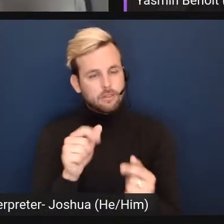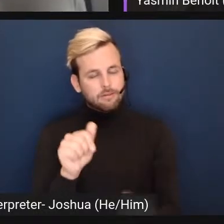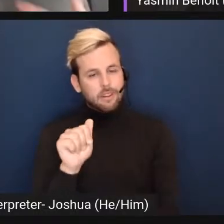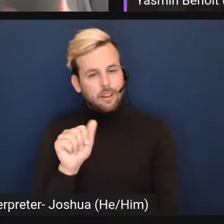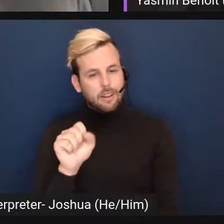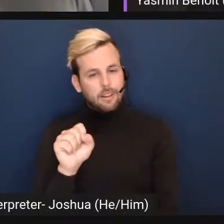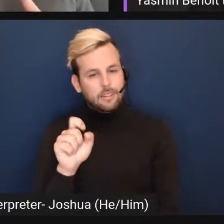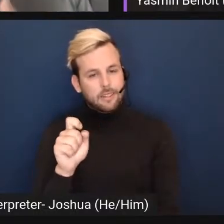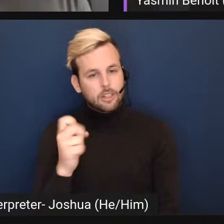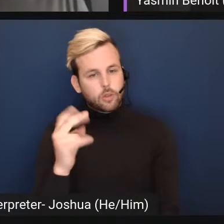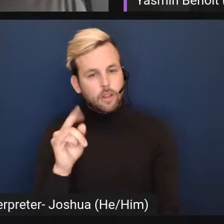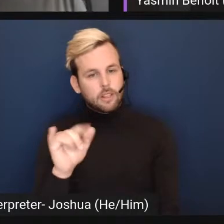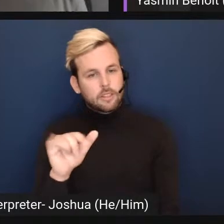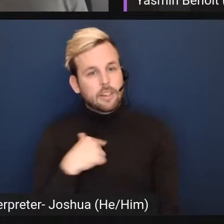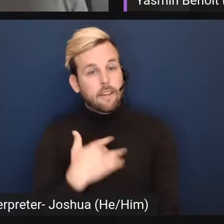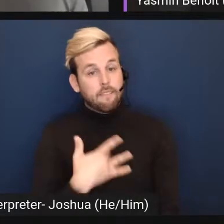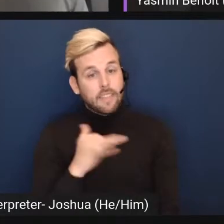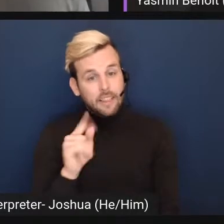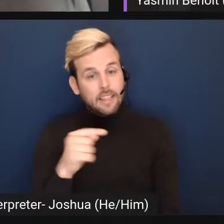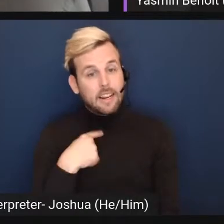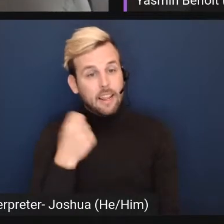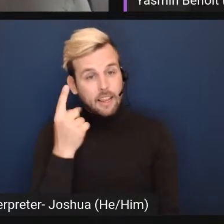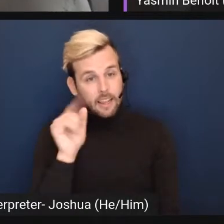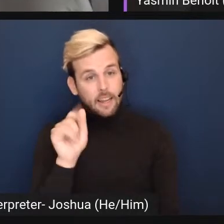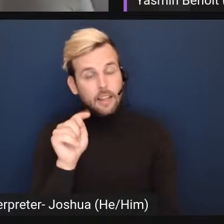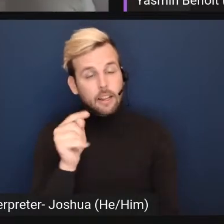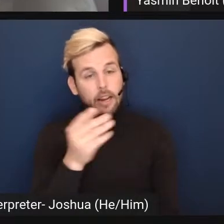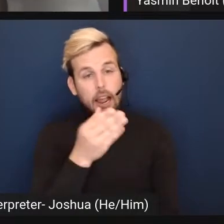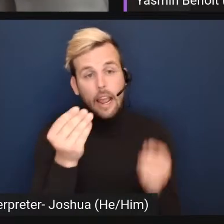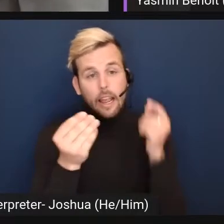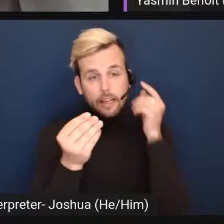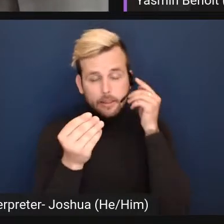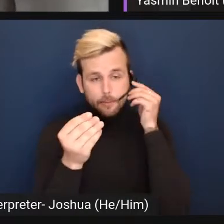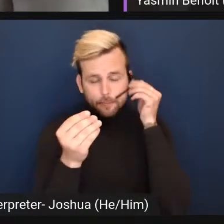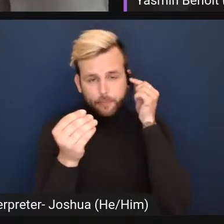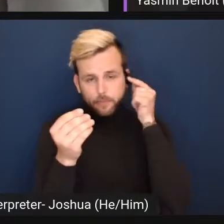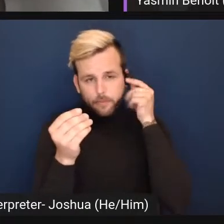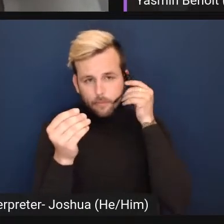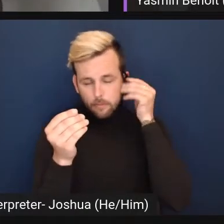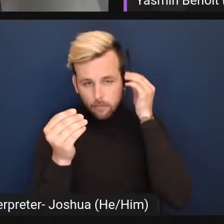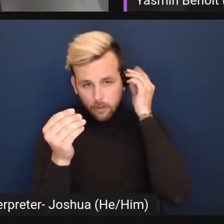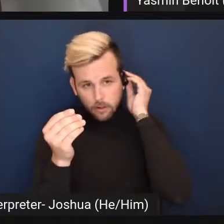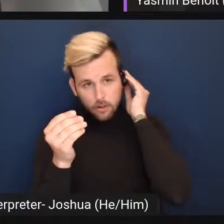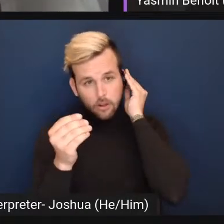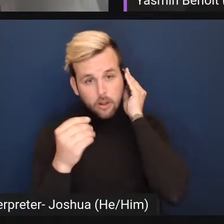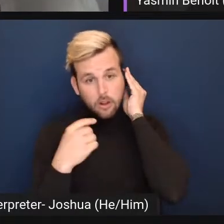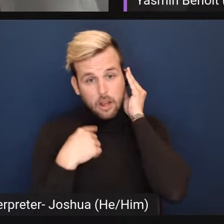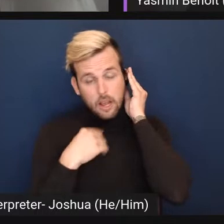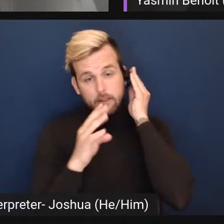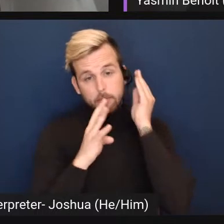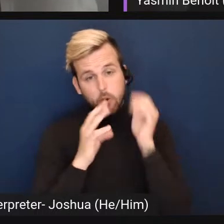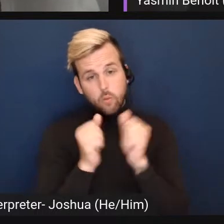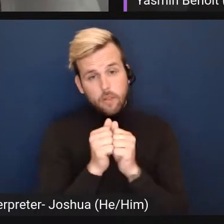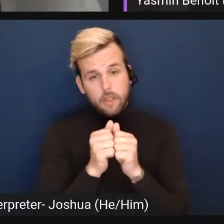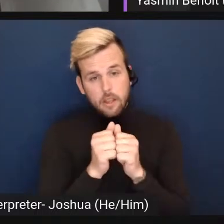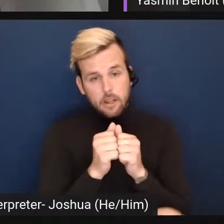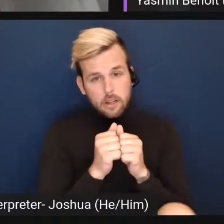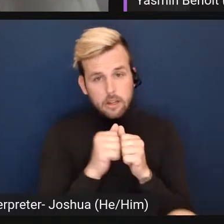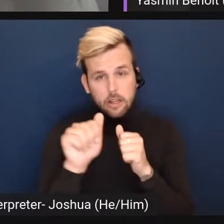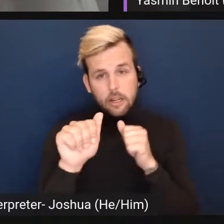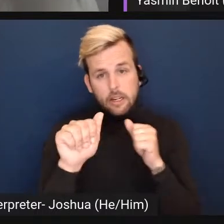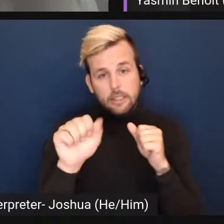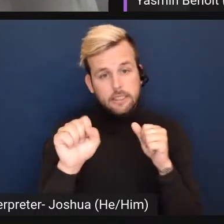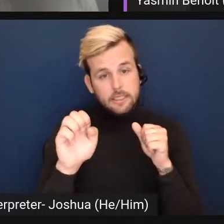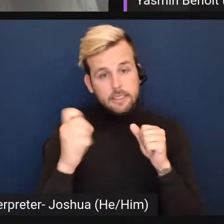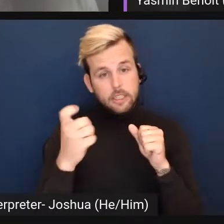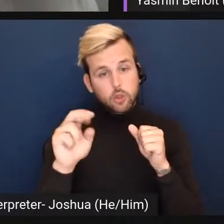like i feel that i get that um and uh when i have talked to asexual